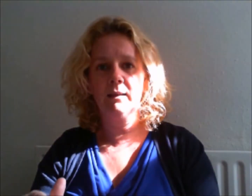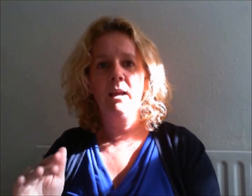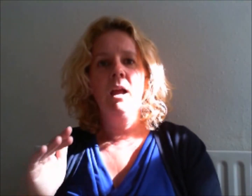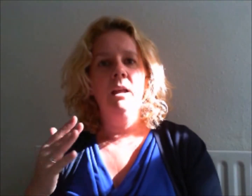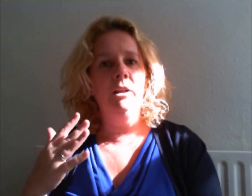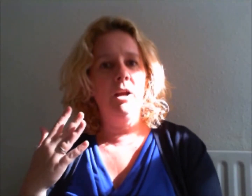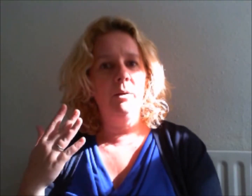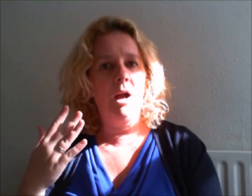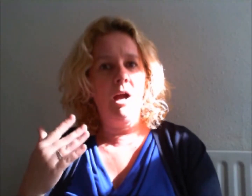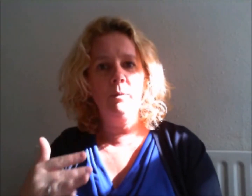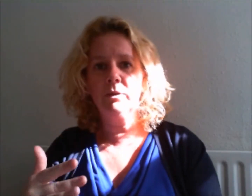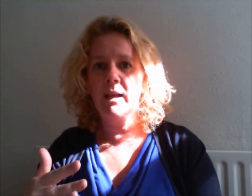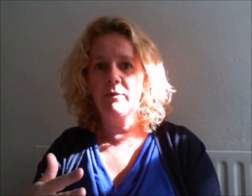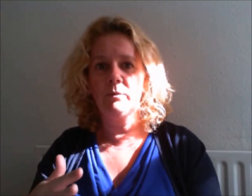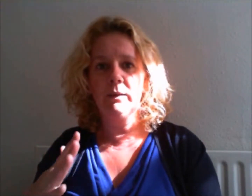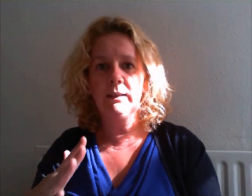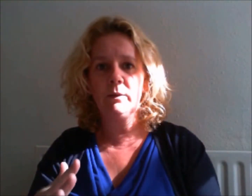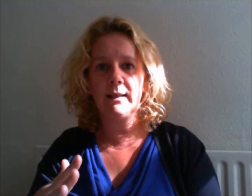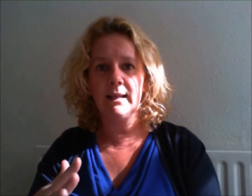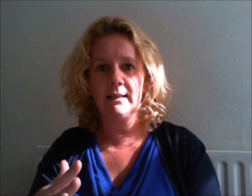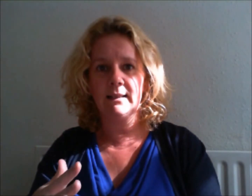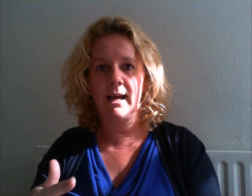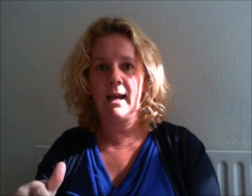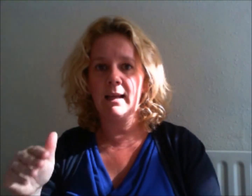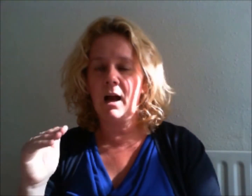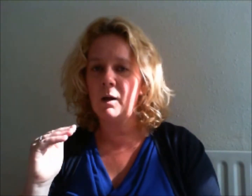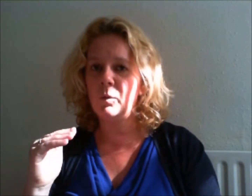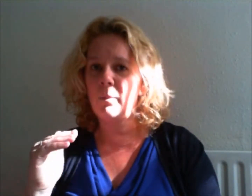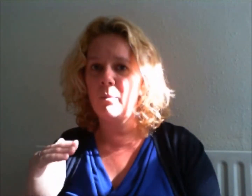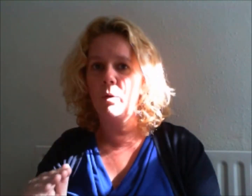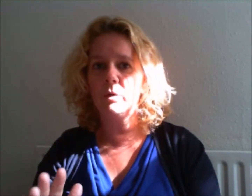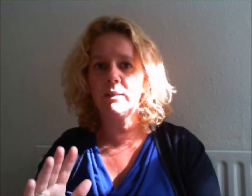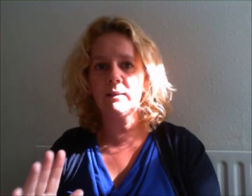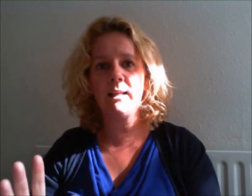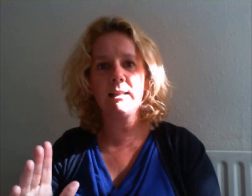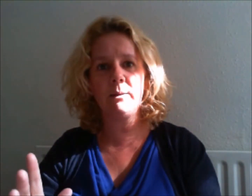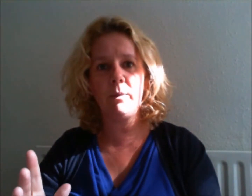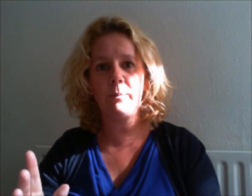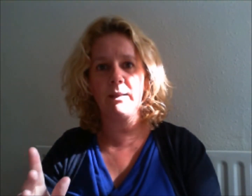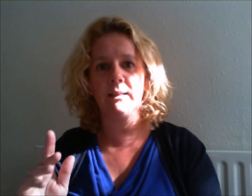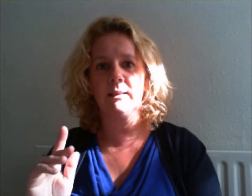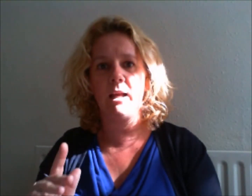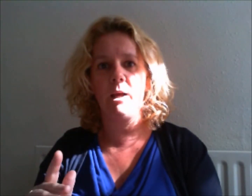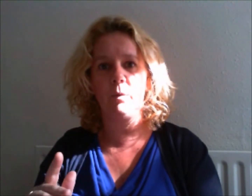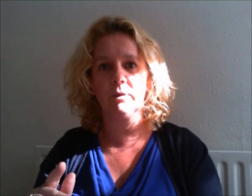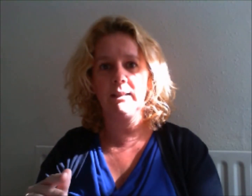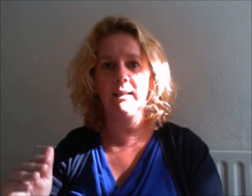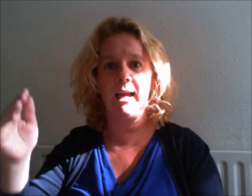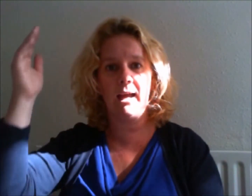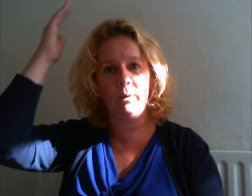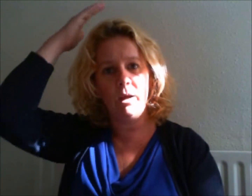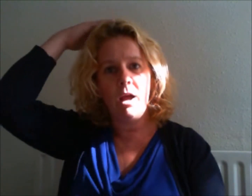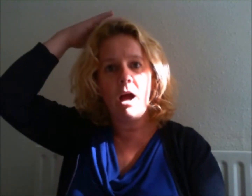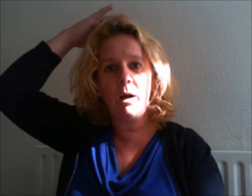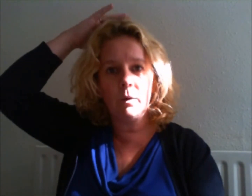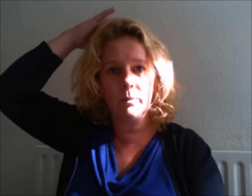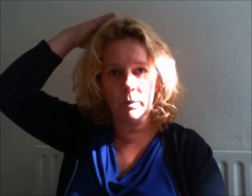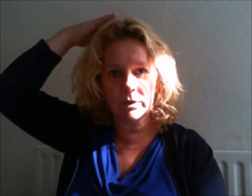you know I want to have a really great day today. I want more success in my business and I want it now. I want more